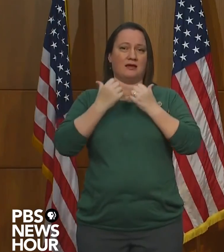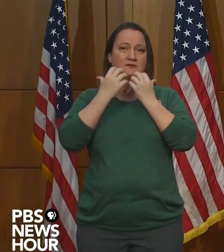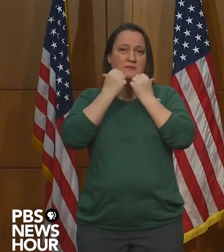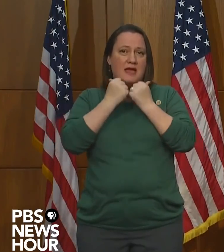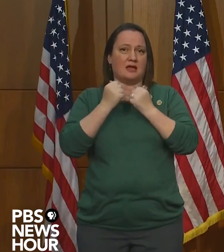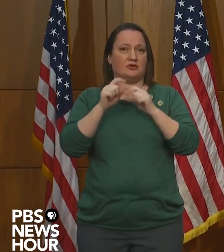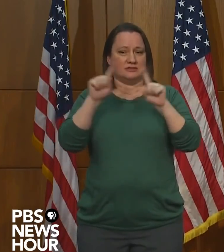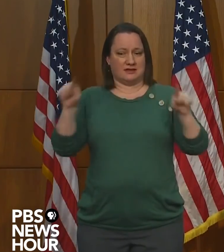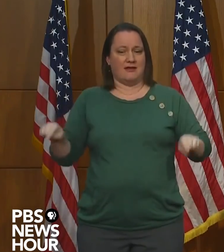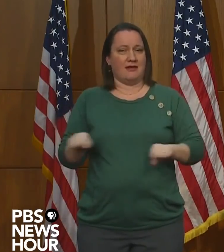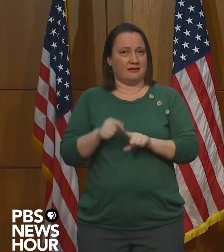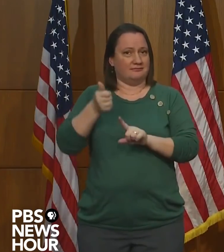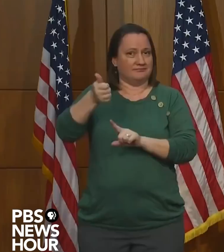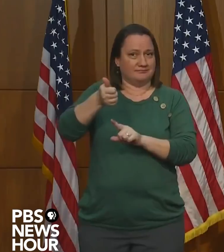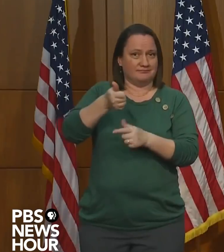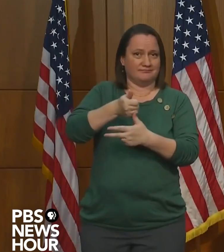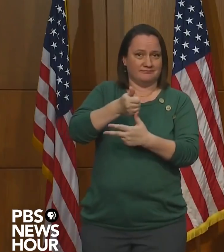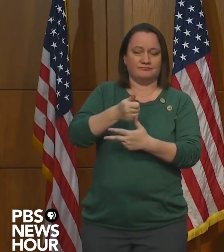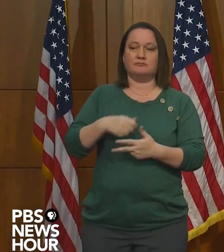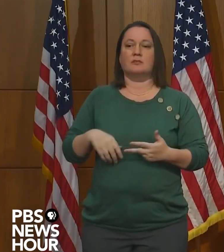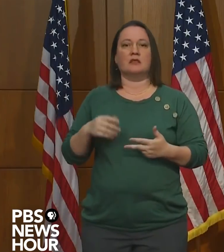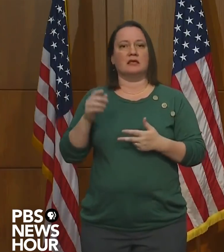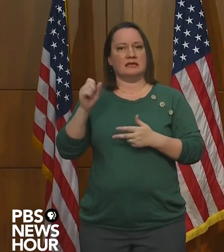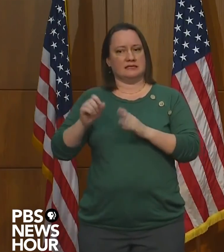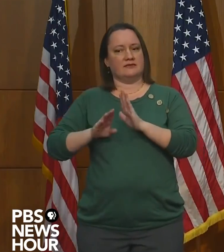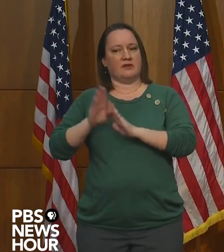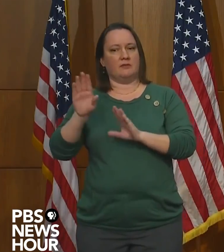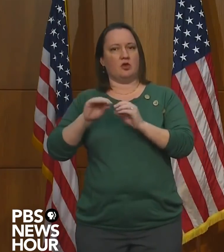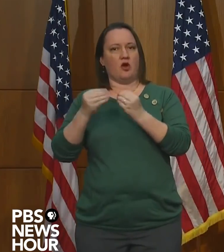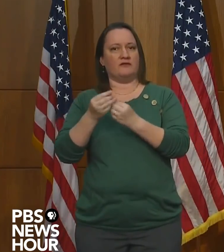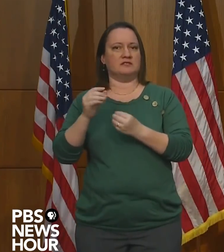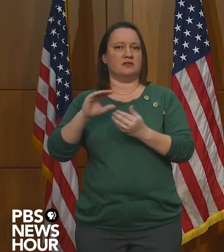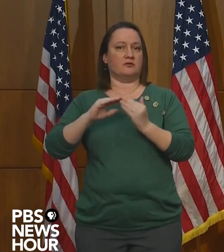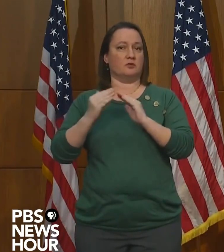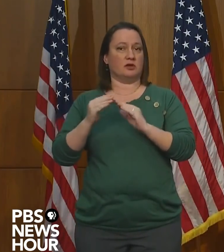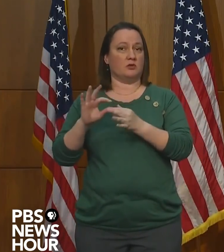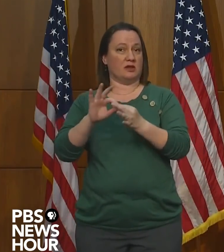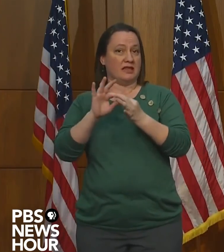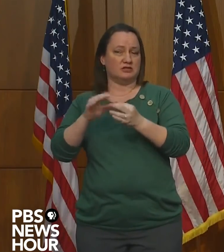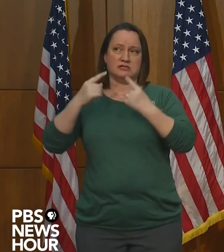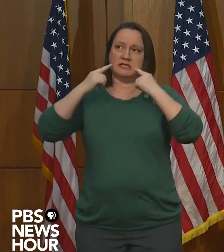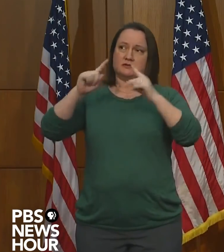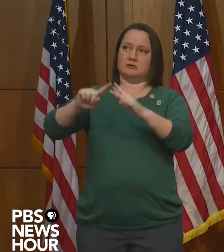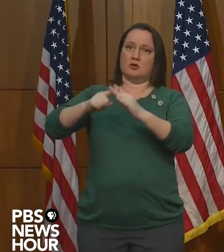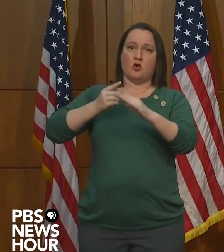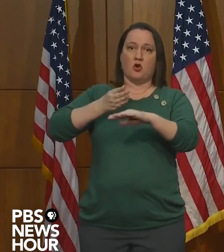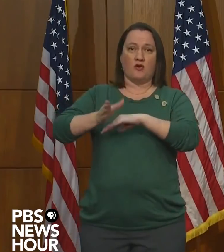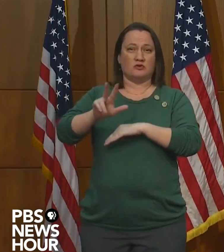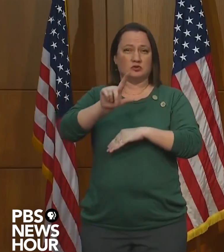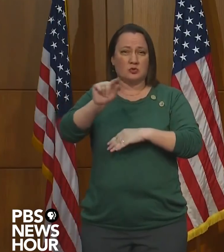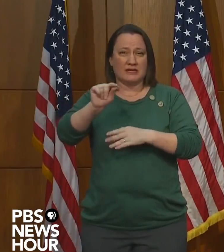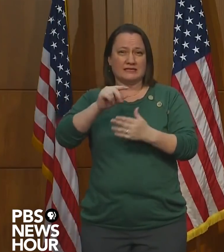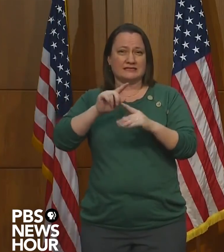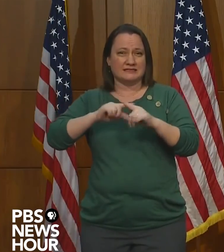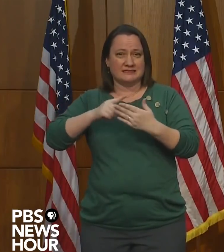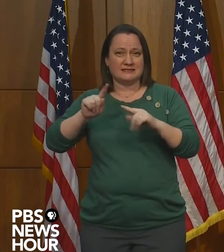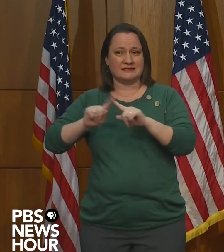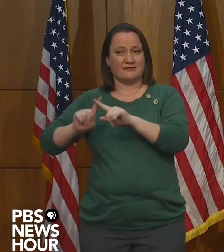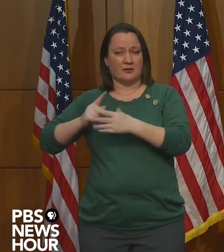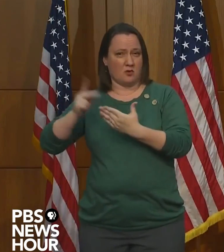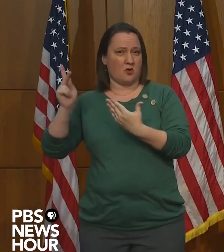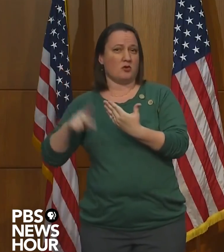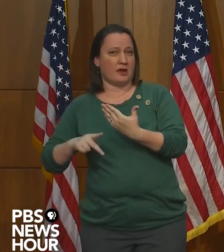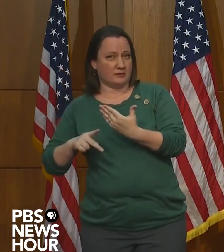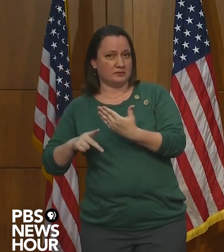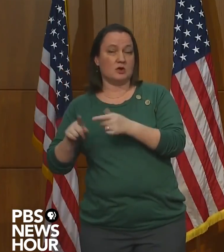Chief Boone created the Office of Community Relations, successfully launching over 20 programs. He's also a